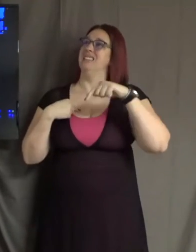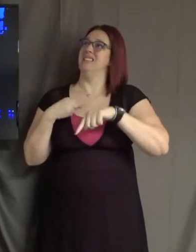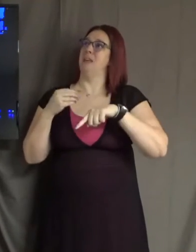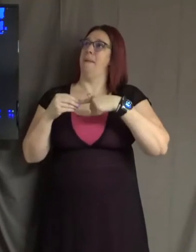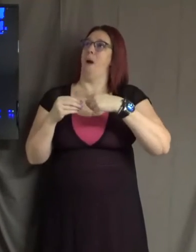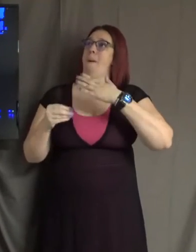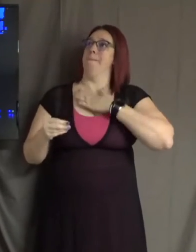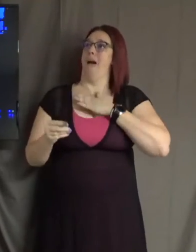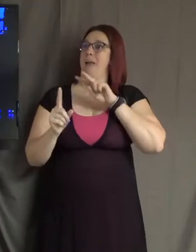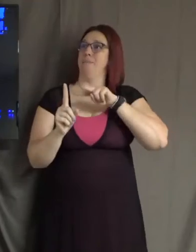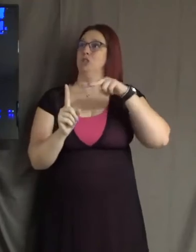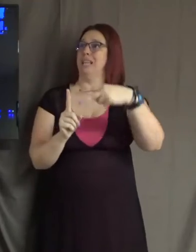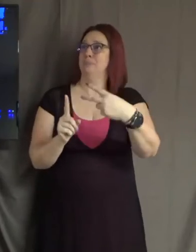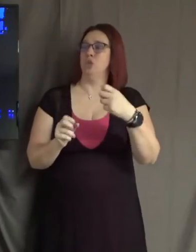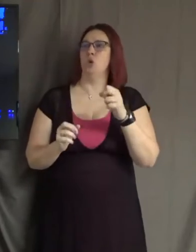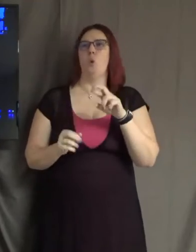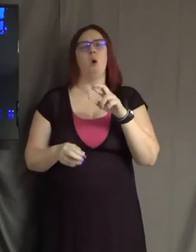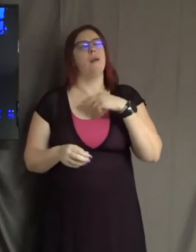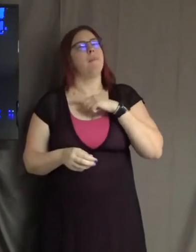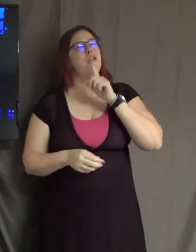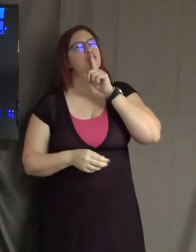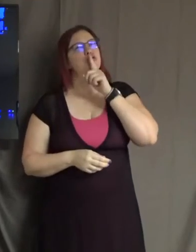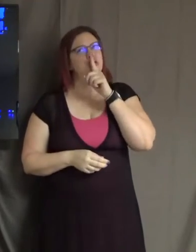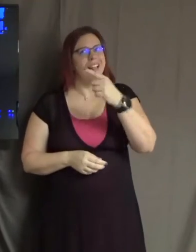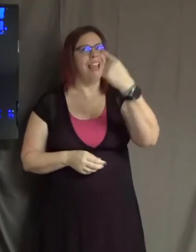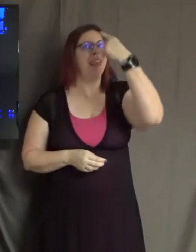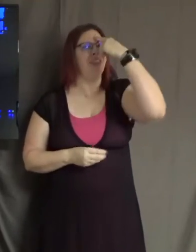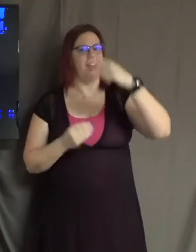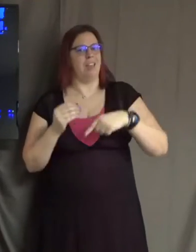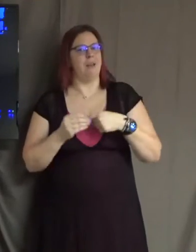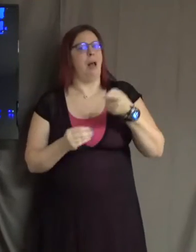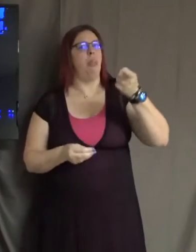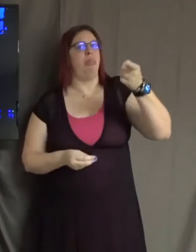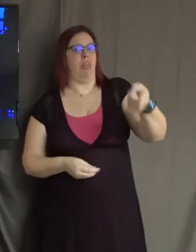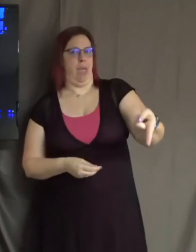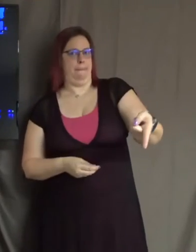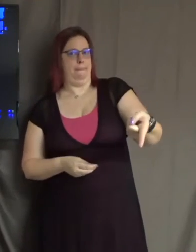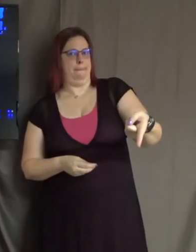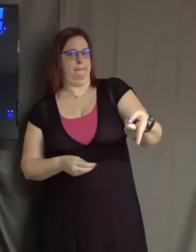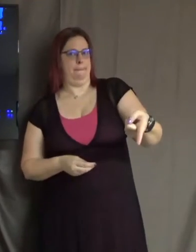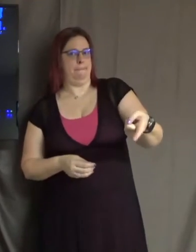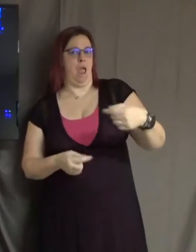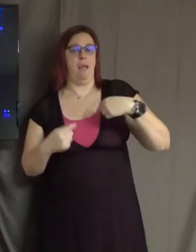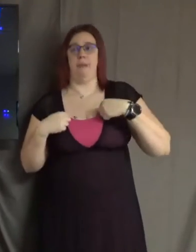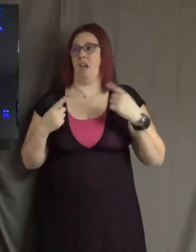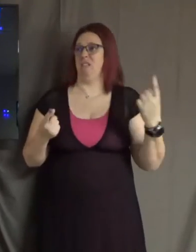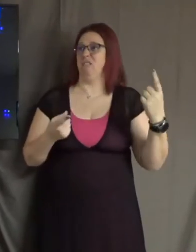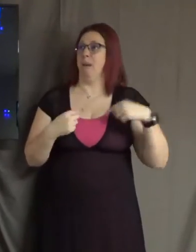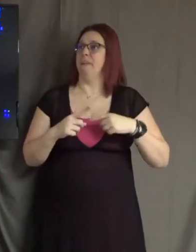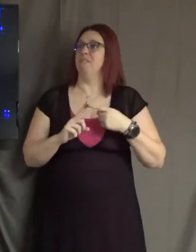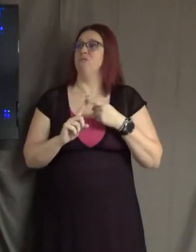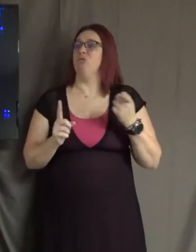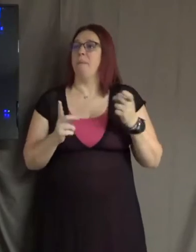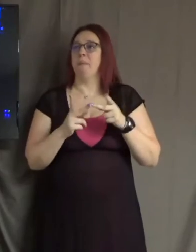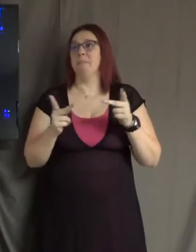Or am I really thinking of them? Am I just coming from a place of pain in me or a place of